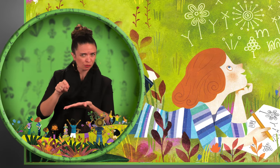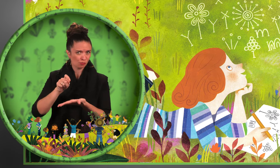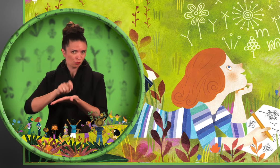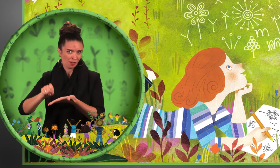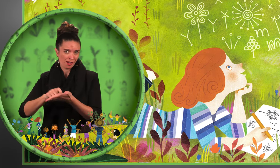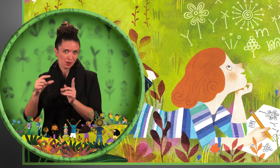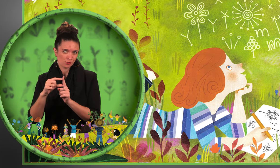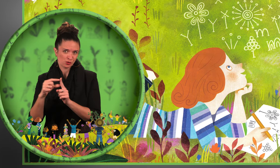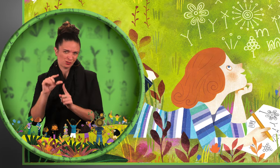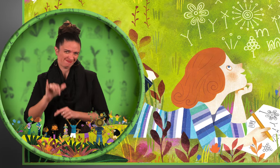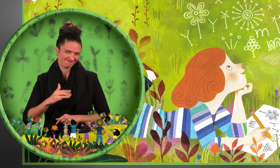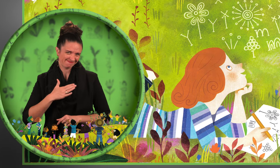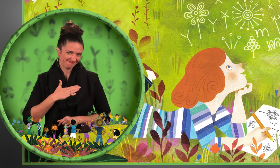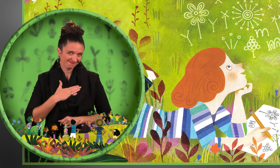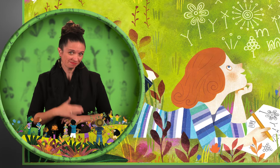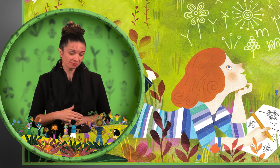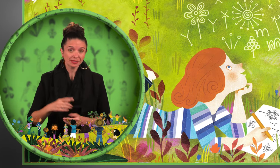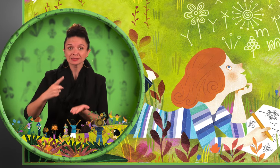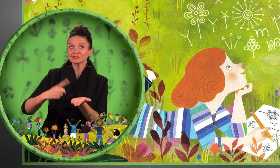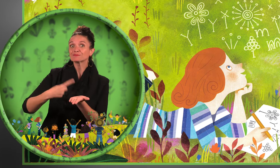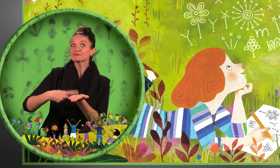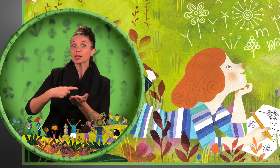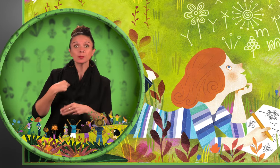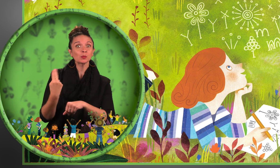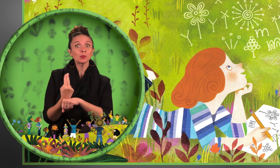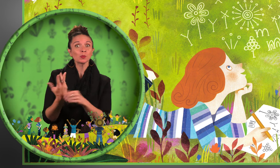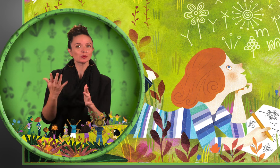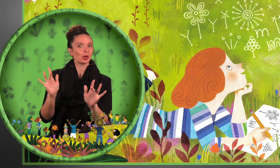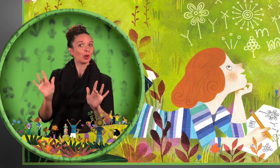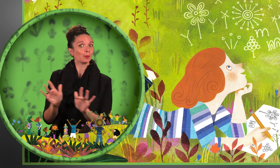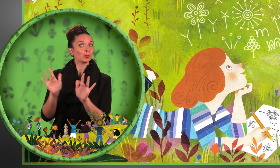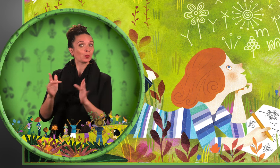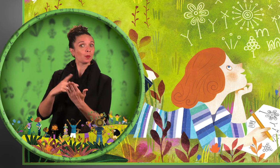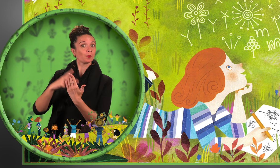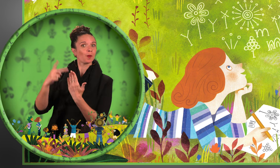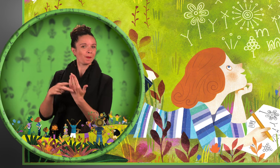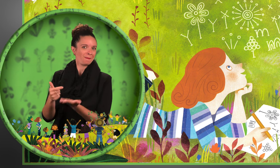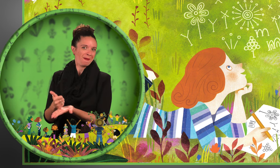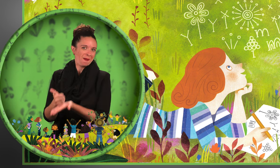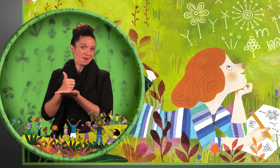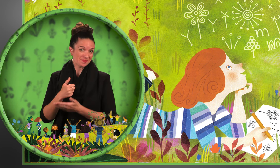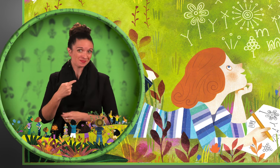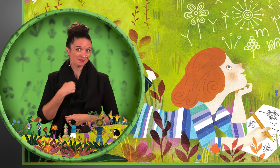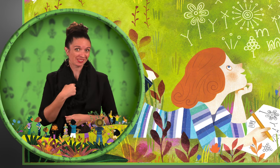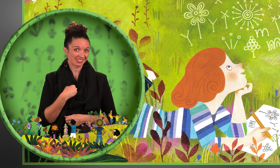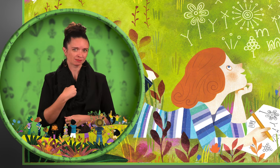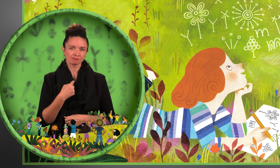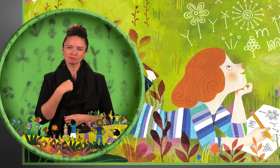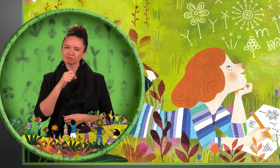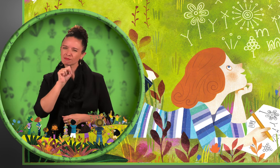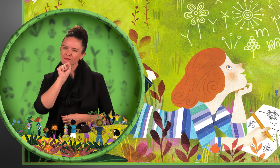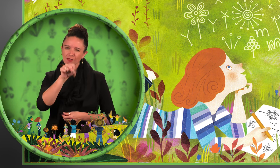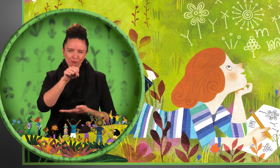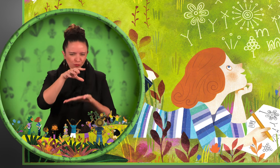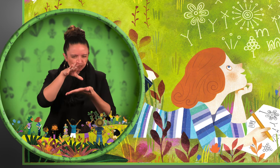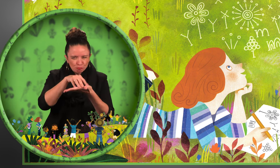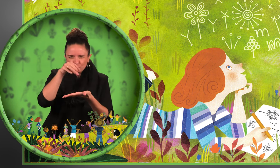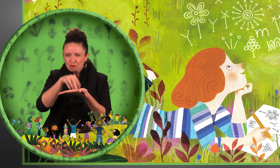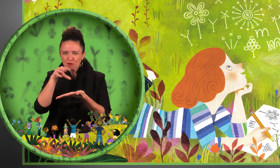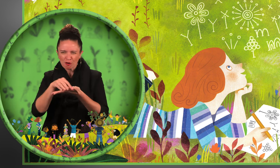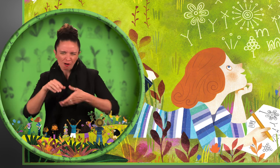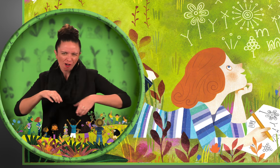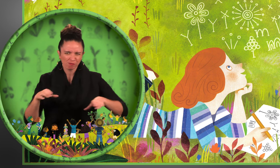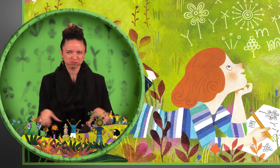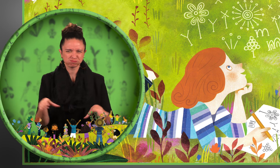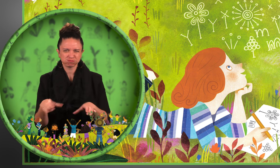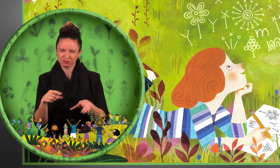time when I am reading and writing words. Sometimes, I use computer programs to help me.